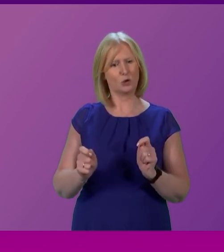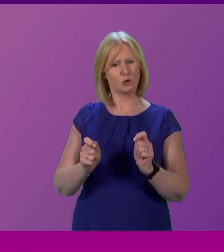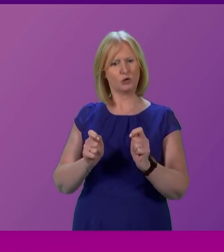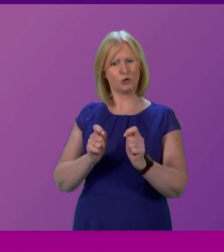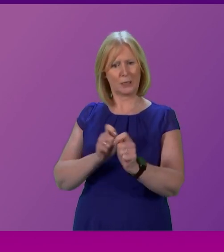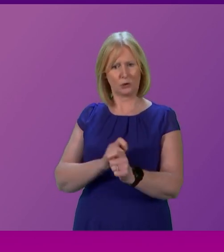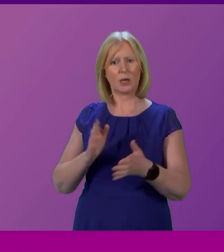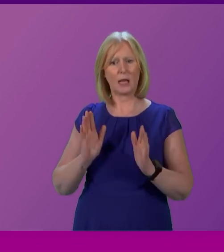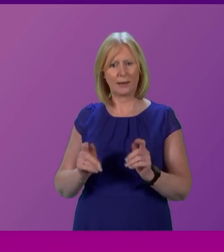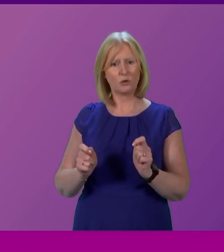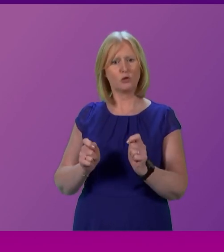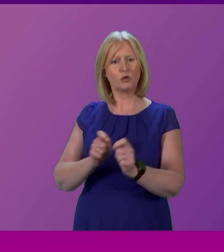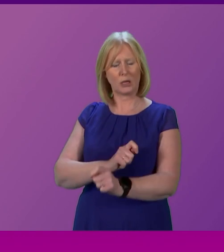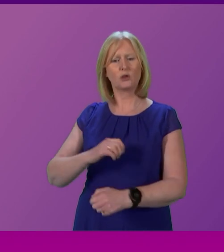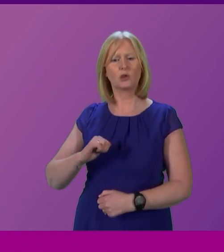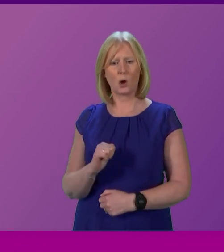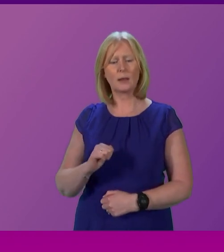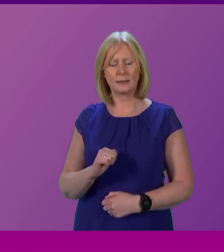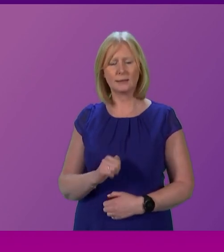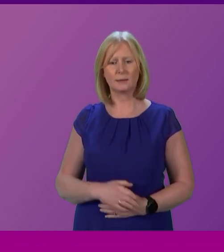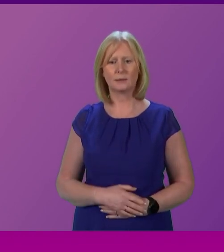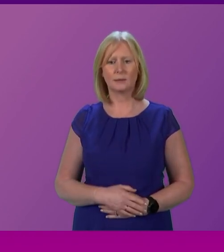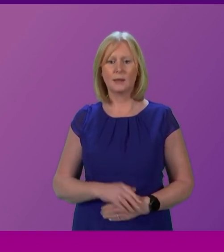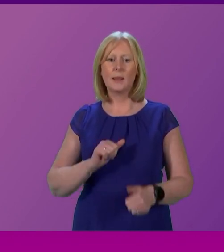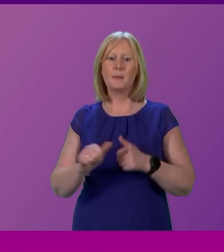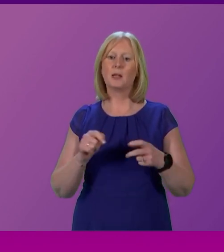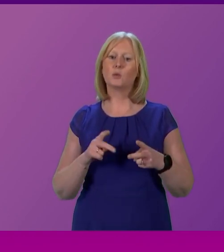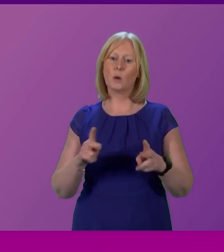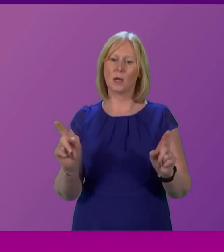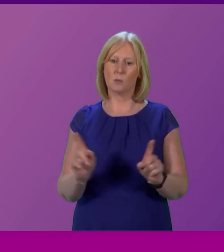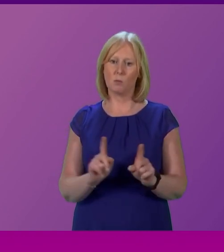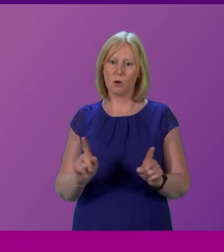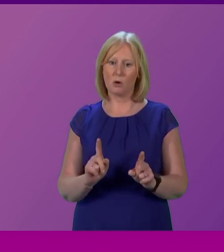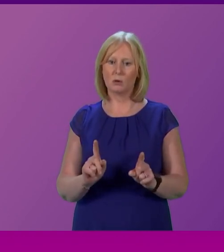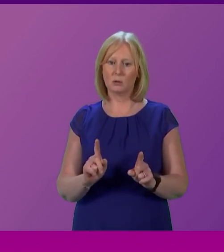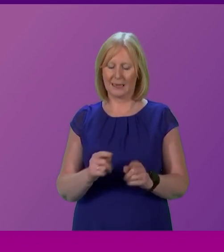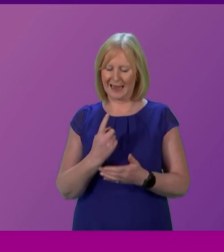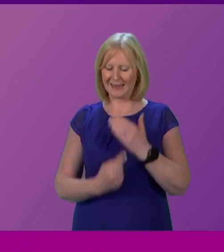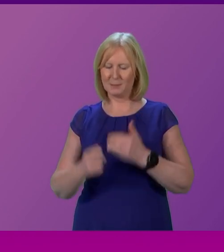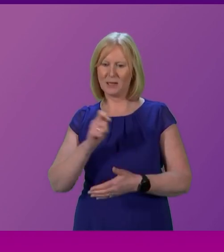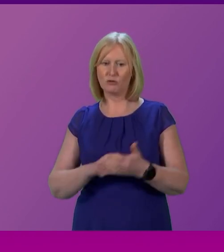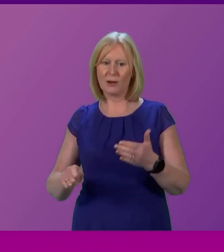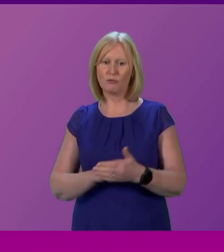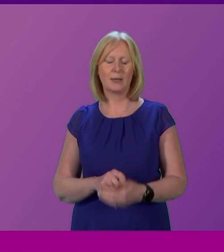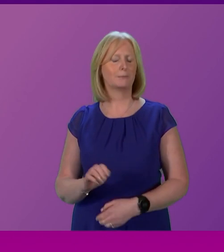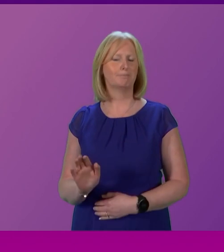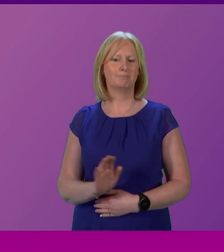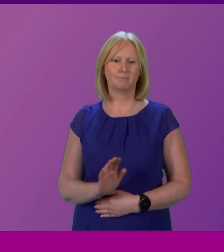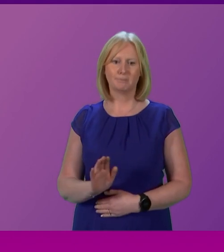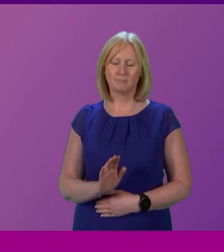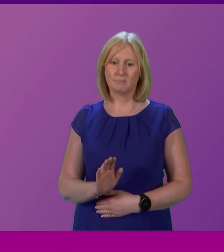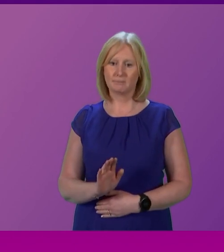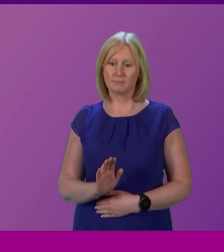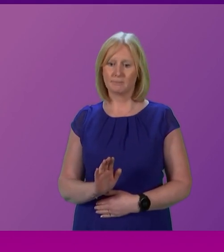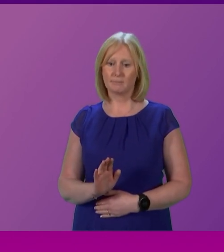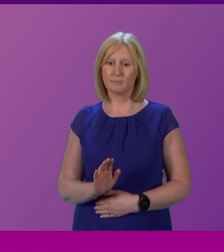quo. We need change in Scotland. And the best way to do that is not to have an independence referendum. And I would say you were making